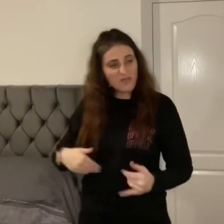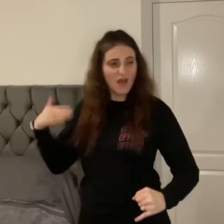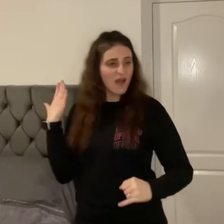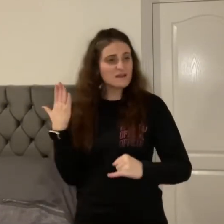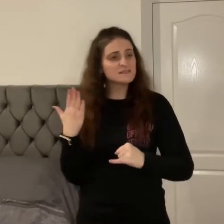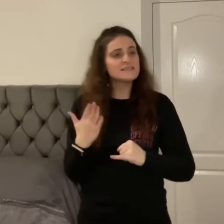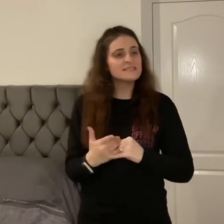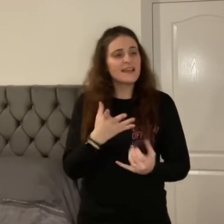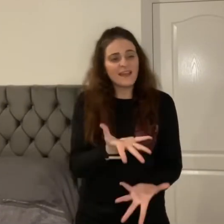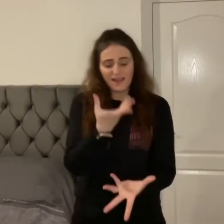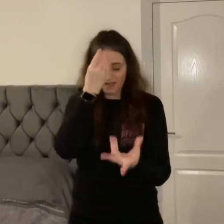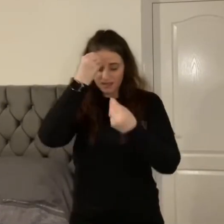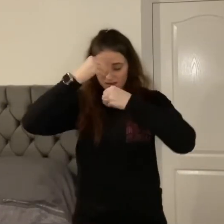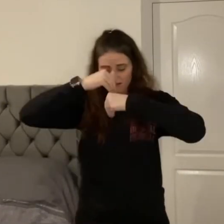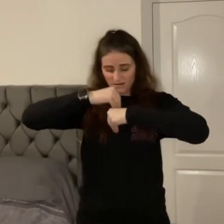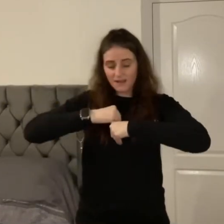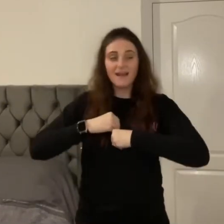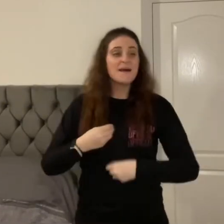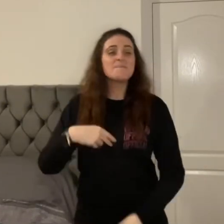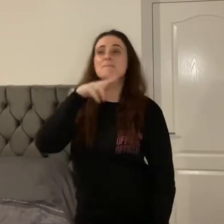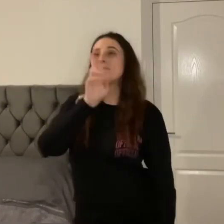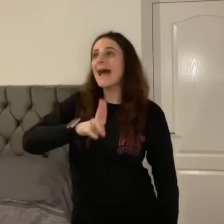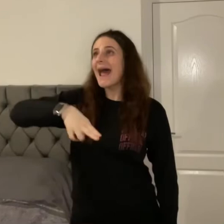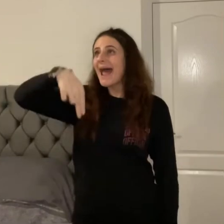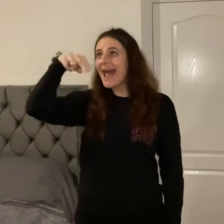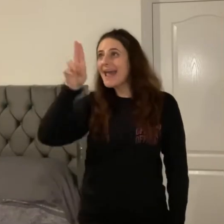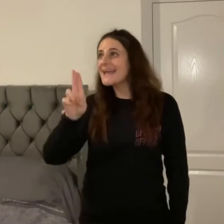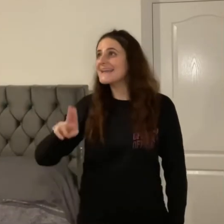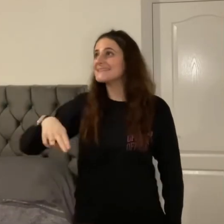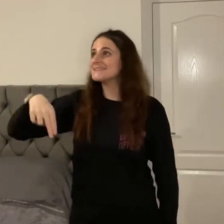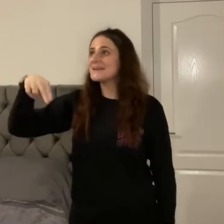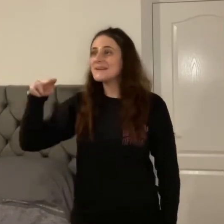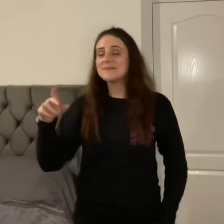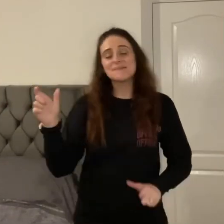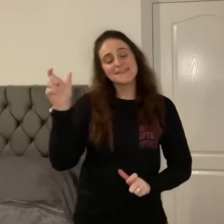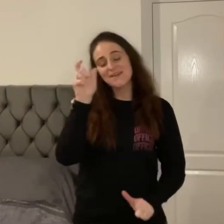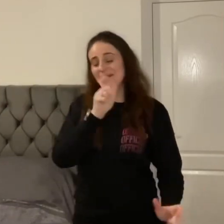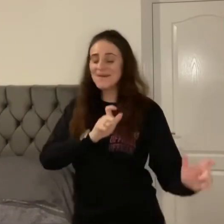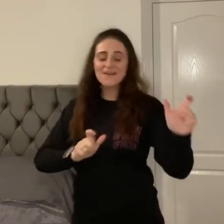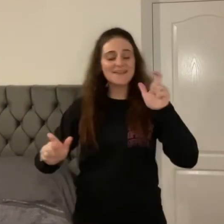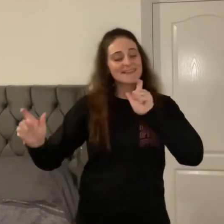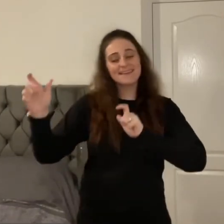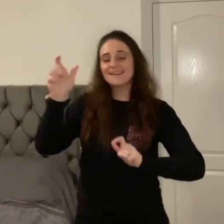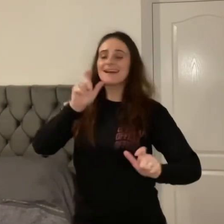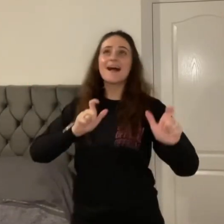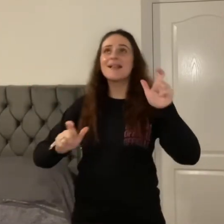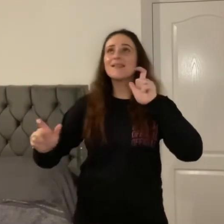Until you can paint with all the colors